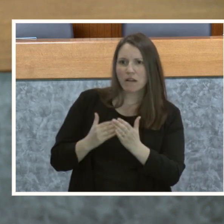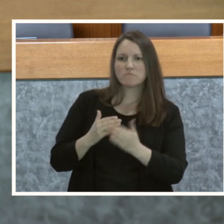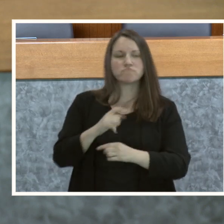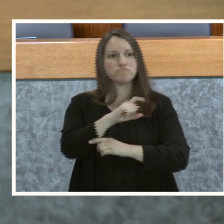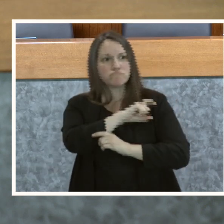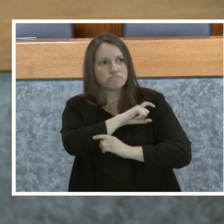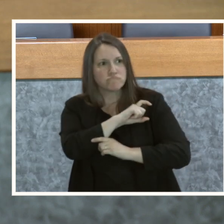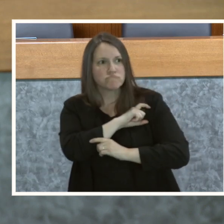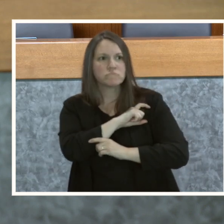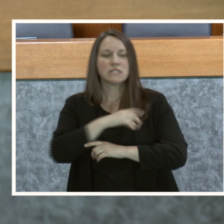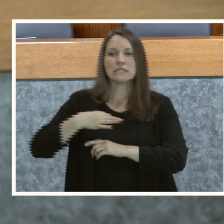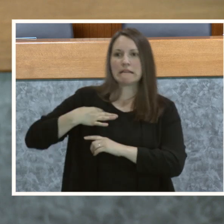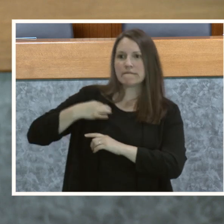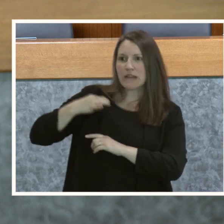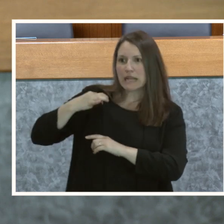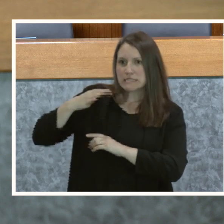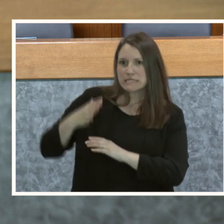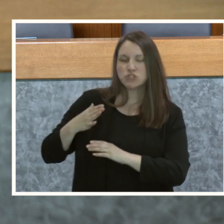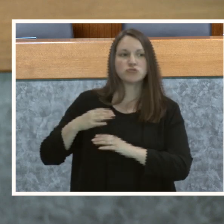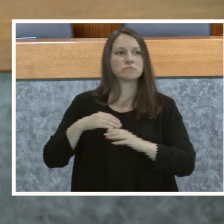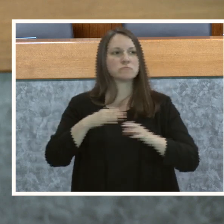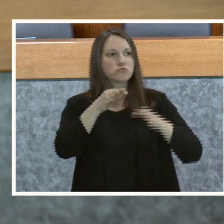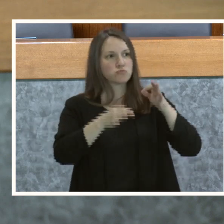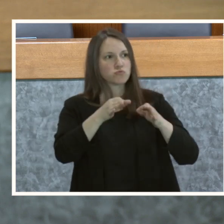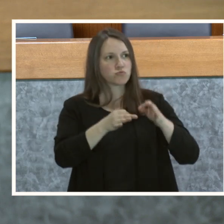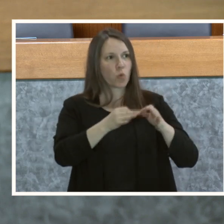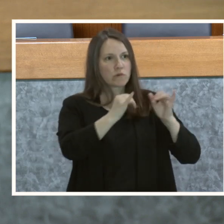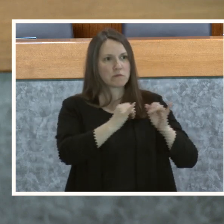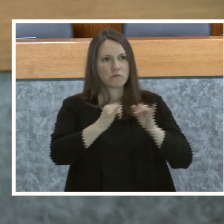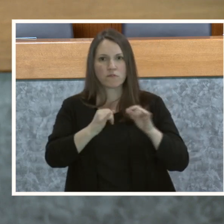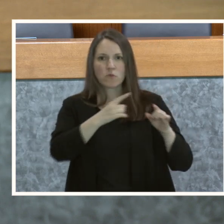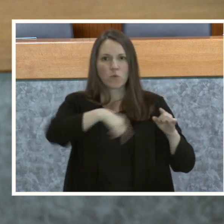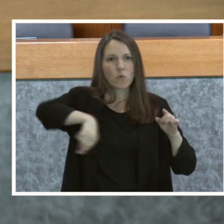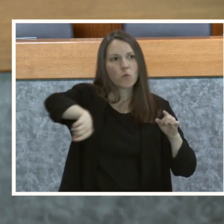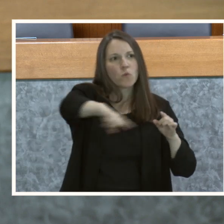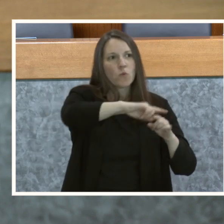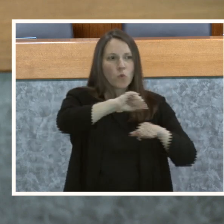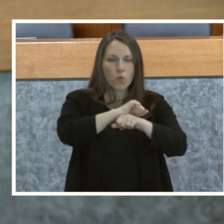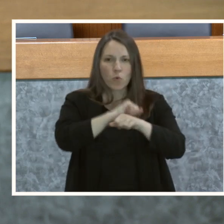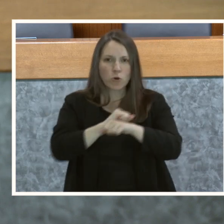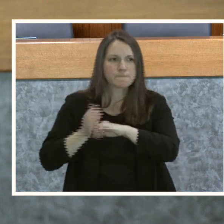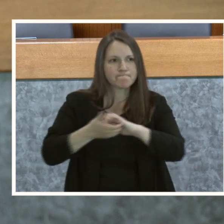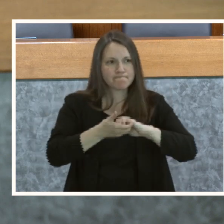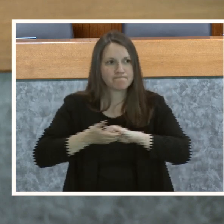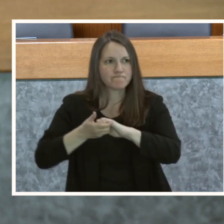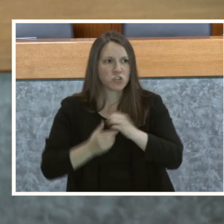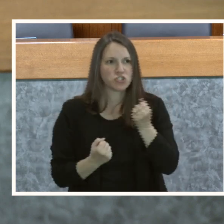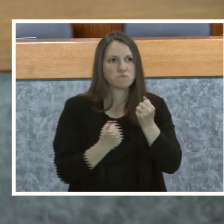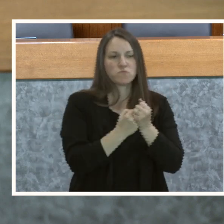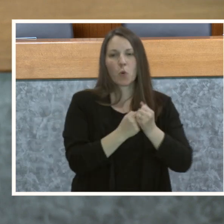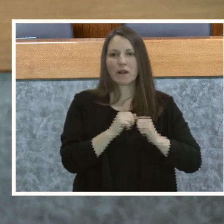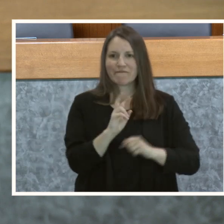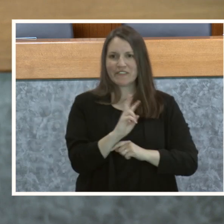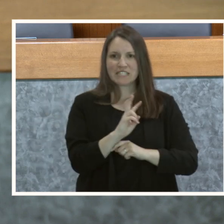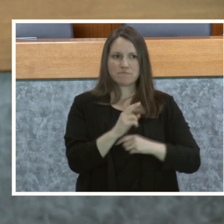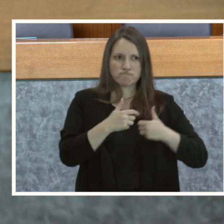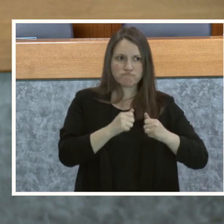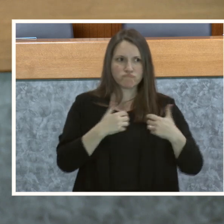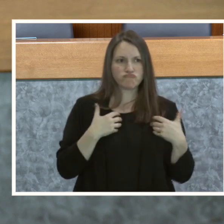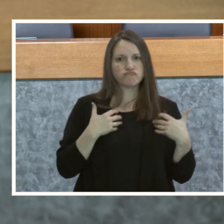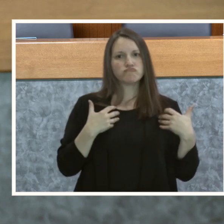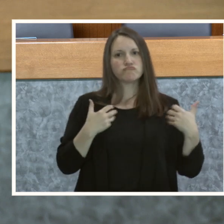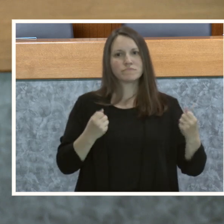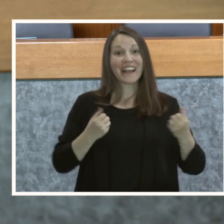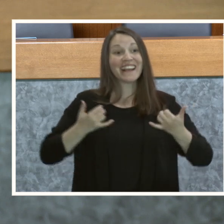enforcement, volunteers, and court personnel do to support victims in their recovery. And I am pleased to be here